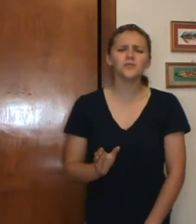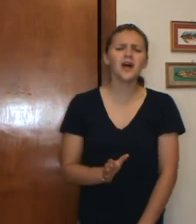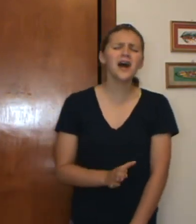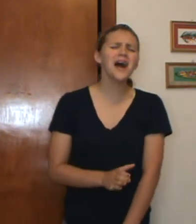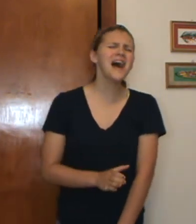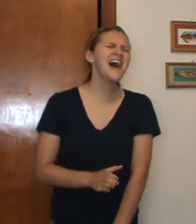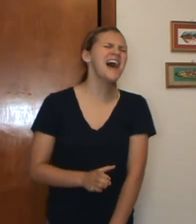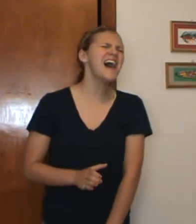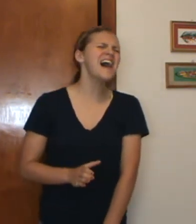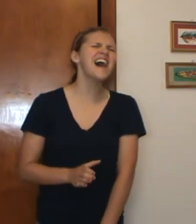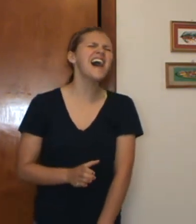wrong